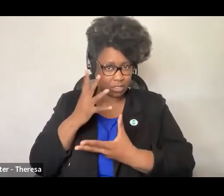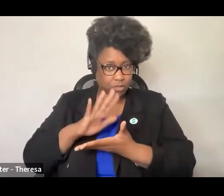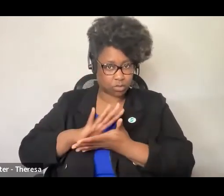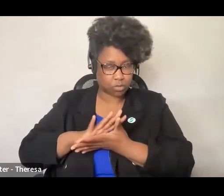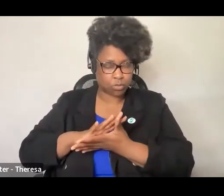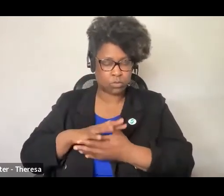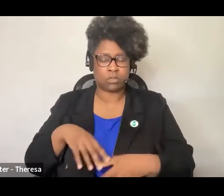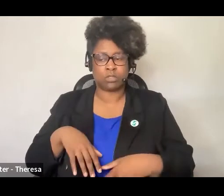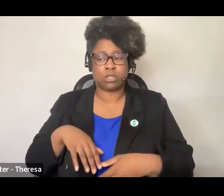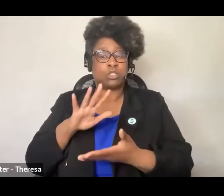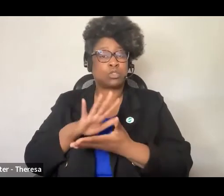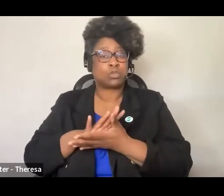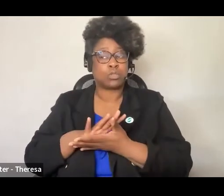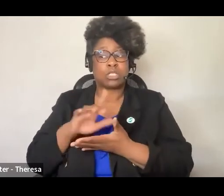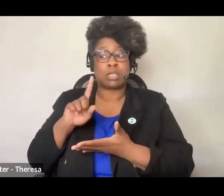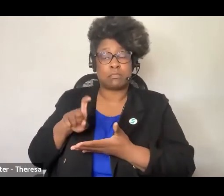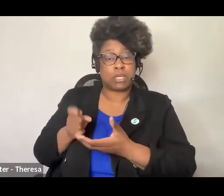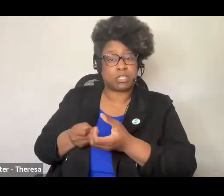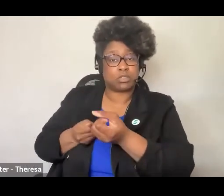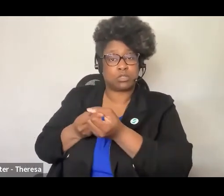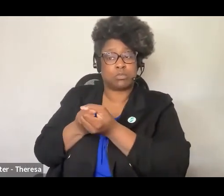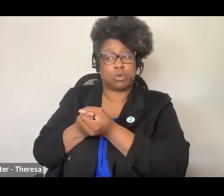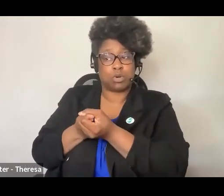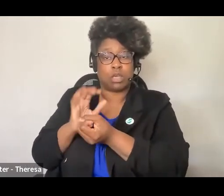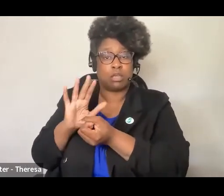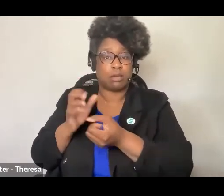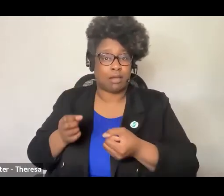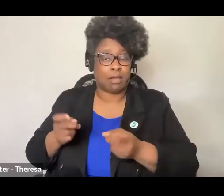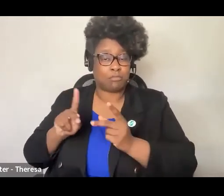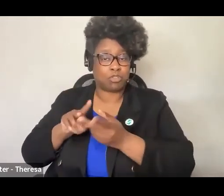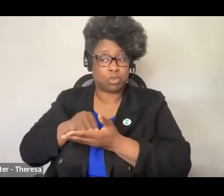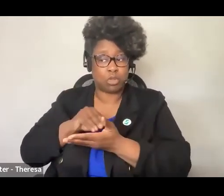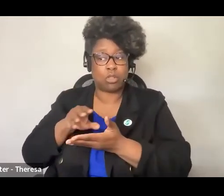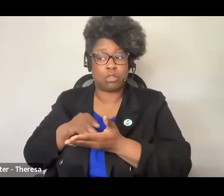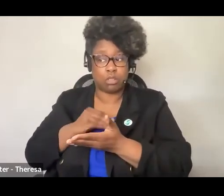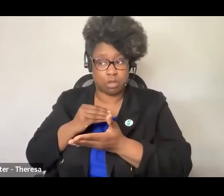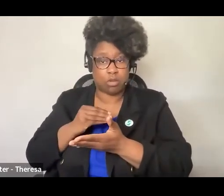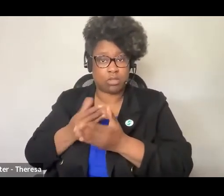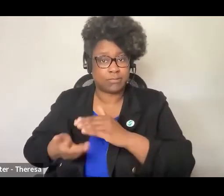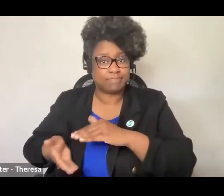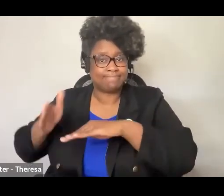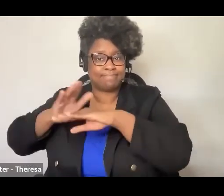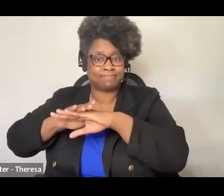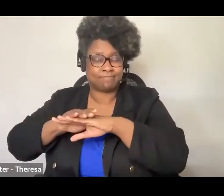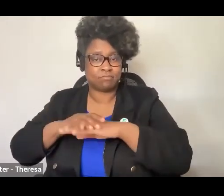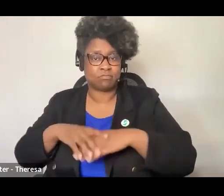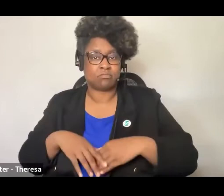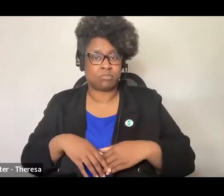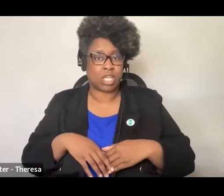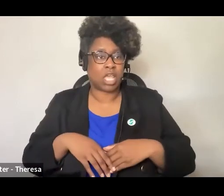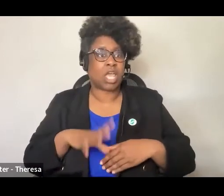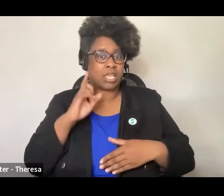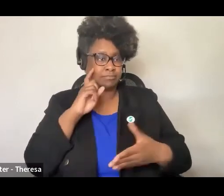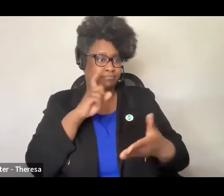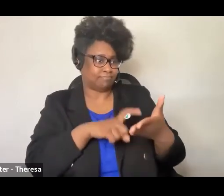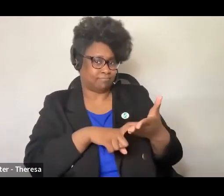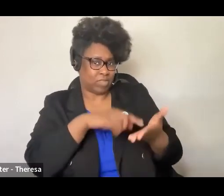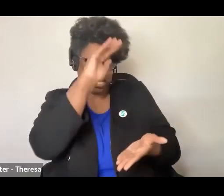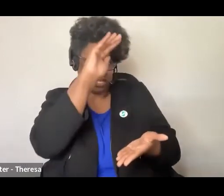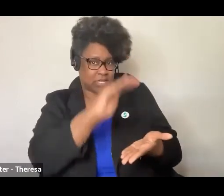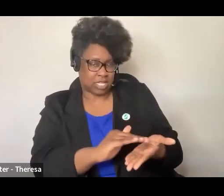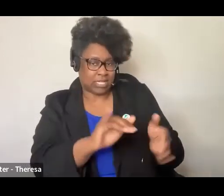supported in data use that expands students' opportunity to learn and illuminates and eliminates systemic barriers.